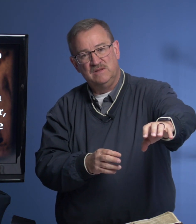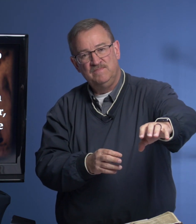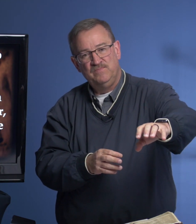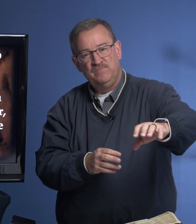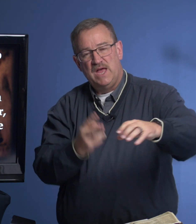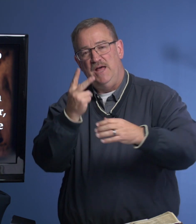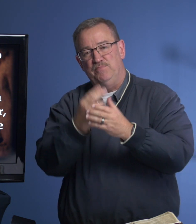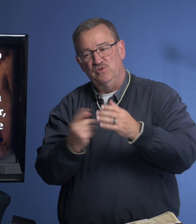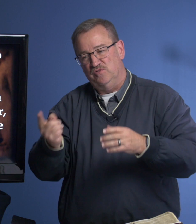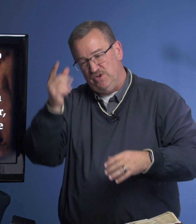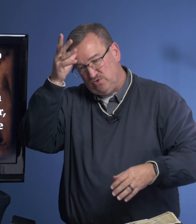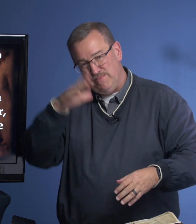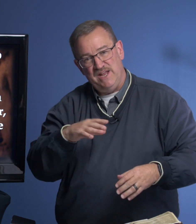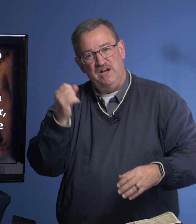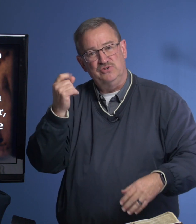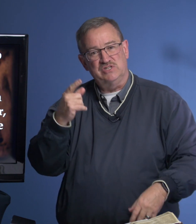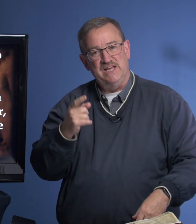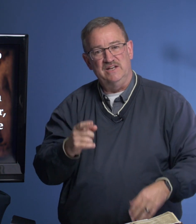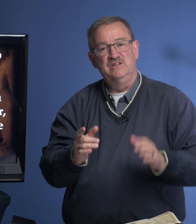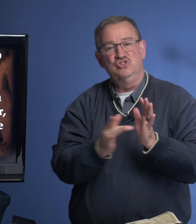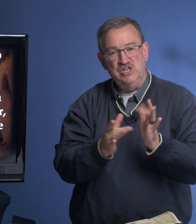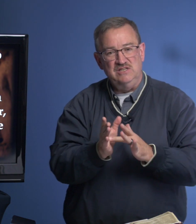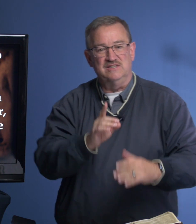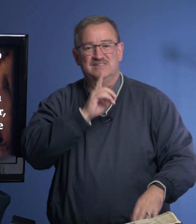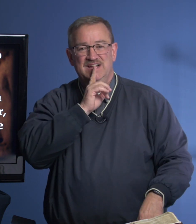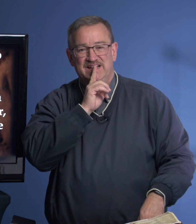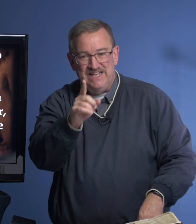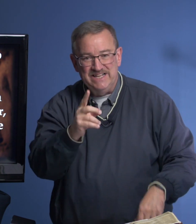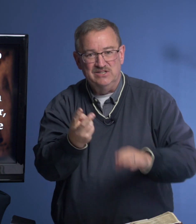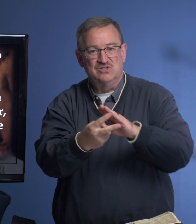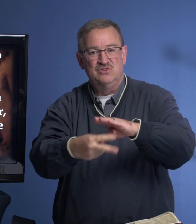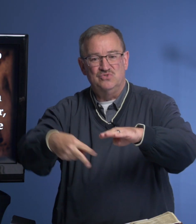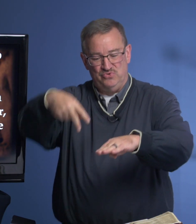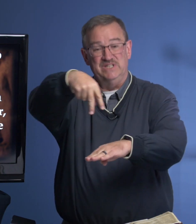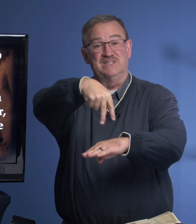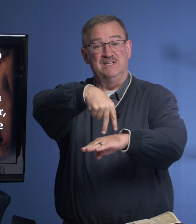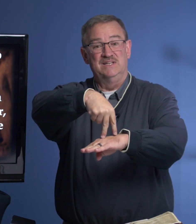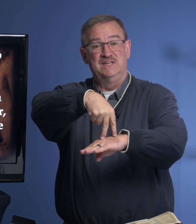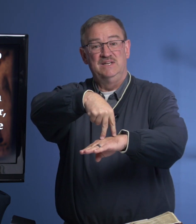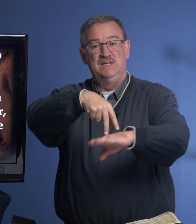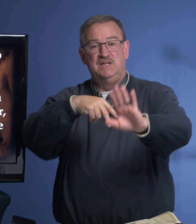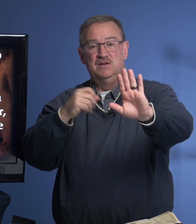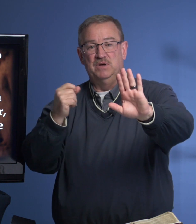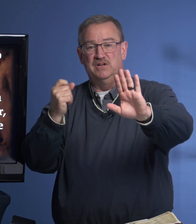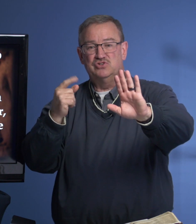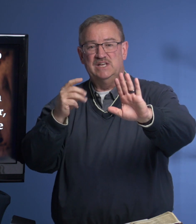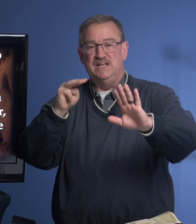And both of those men understand, Jesus is risen. But understand,